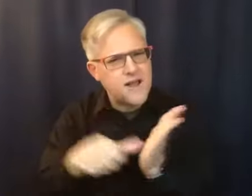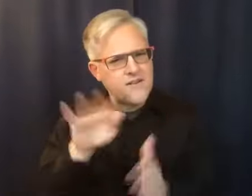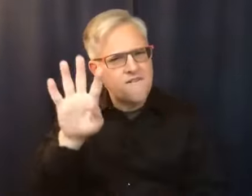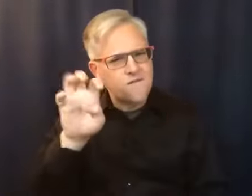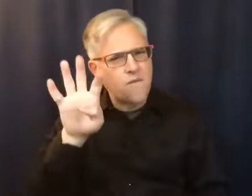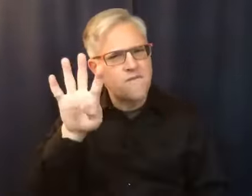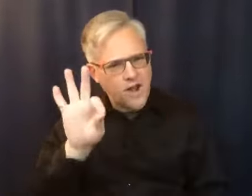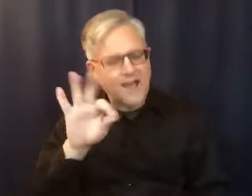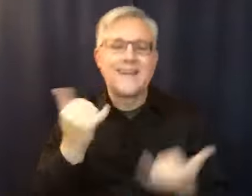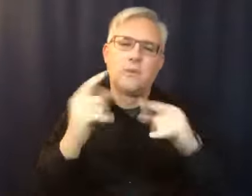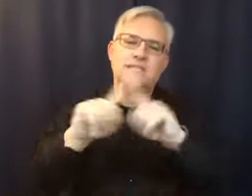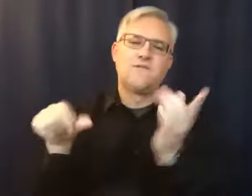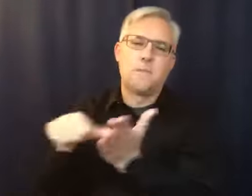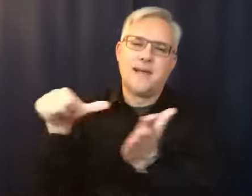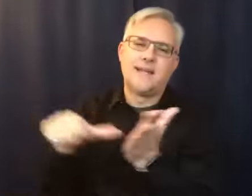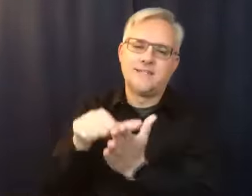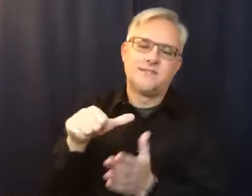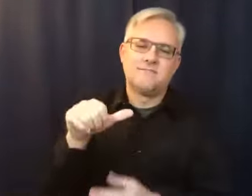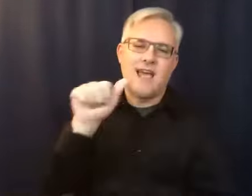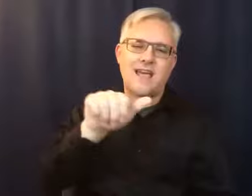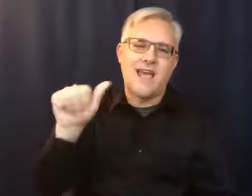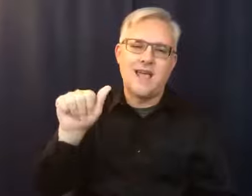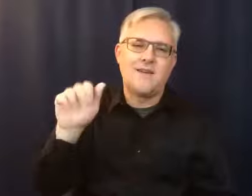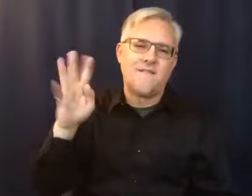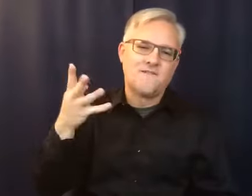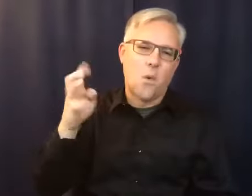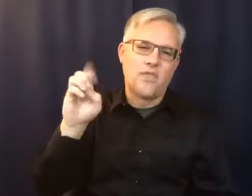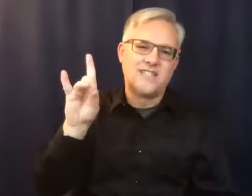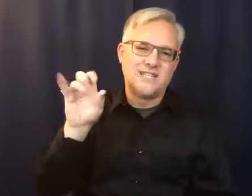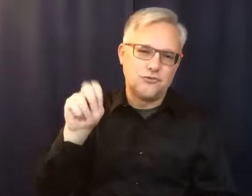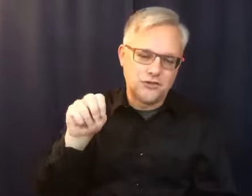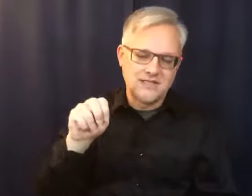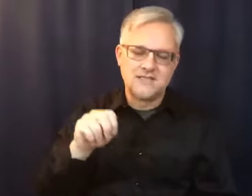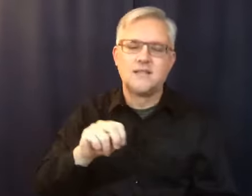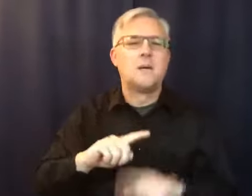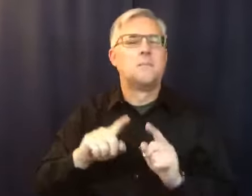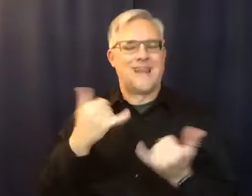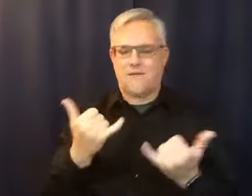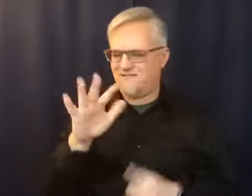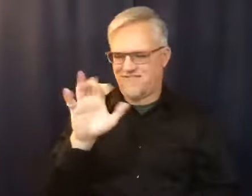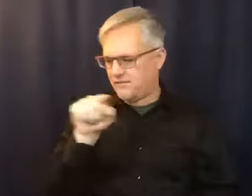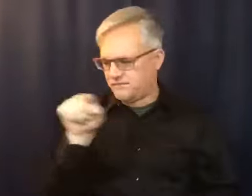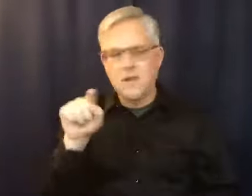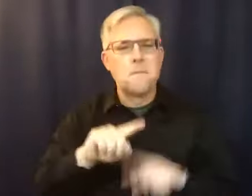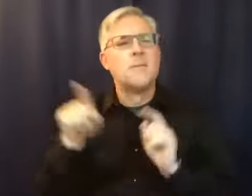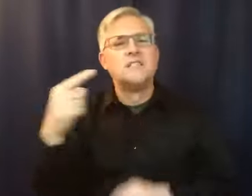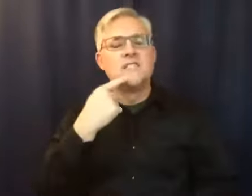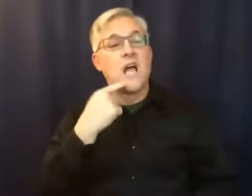in the big book of Alcoholics Non-I'm Superheroes. If you can't accept your daughter as she is,